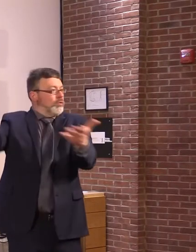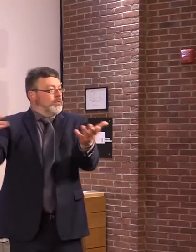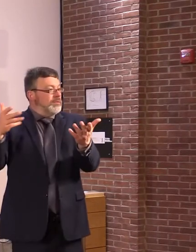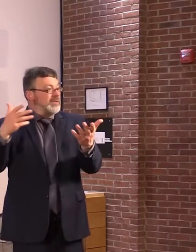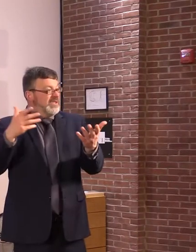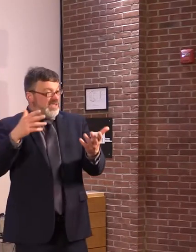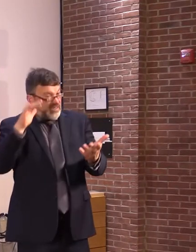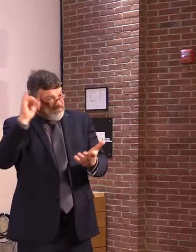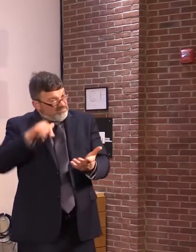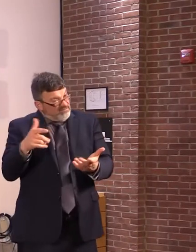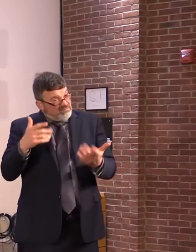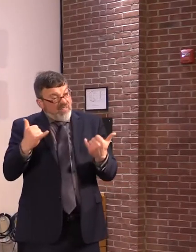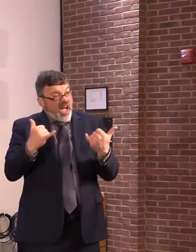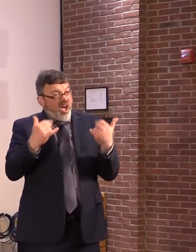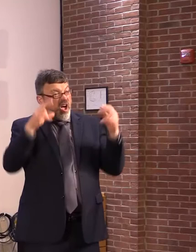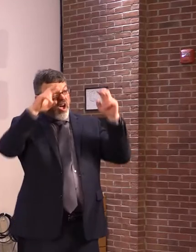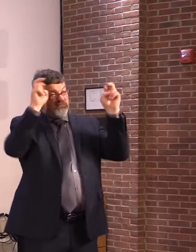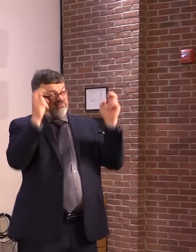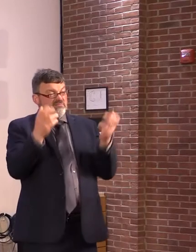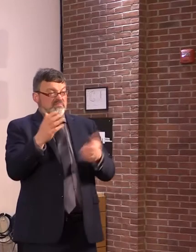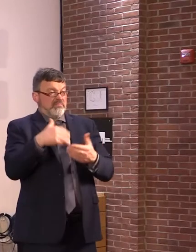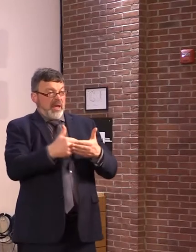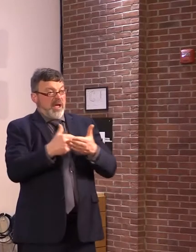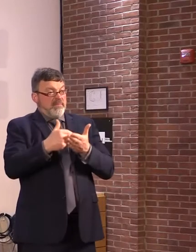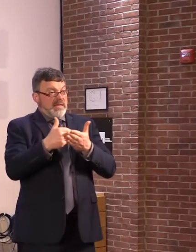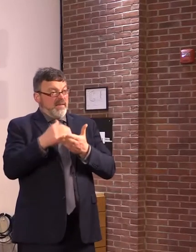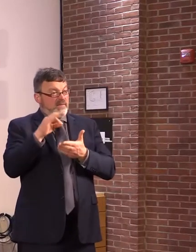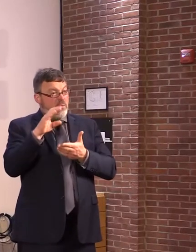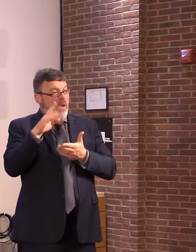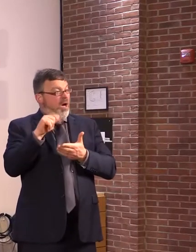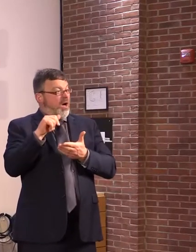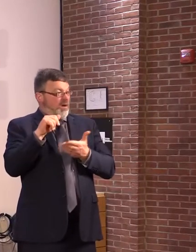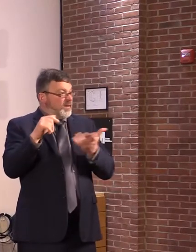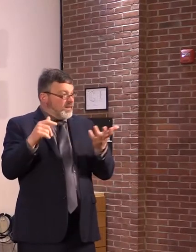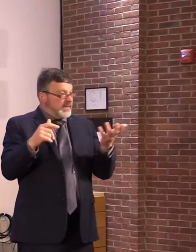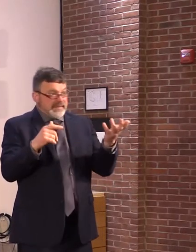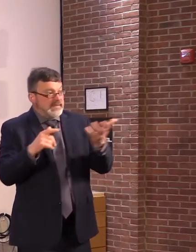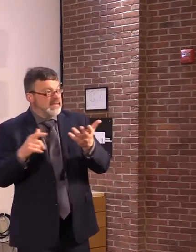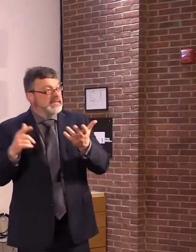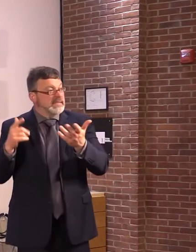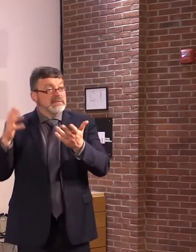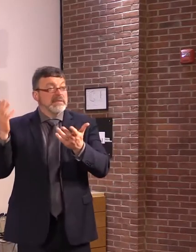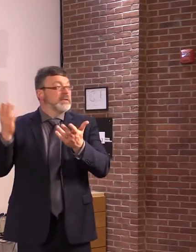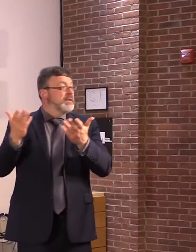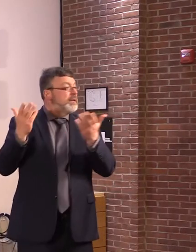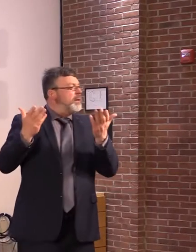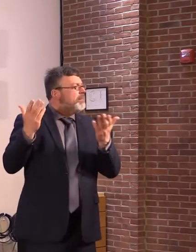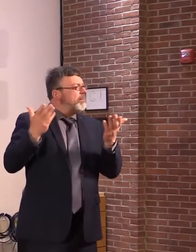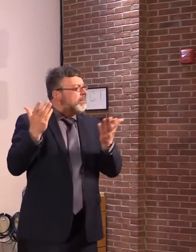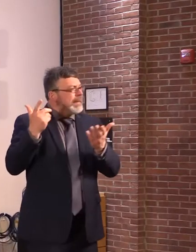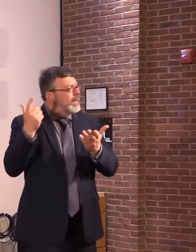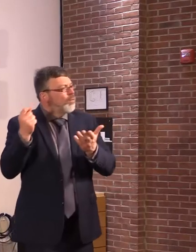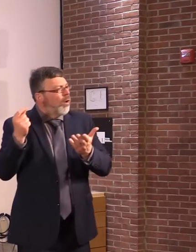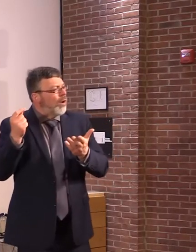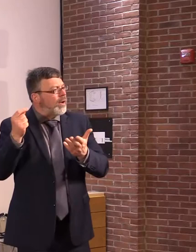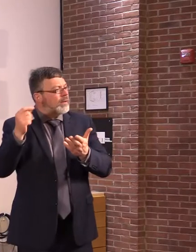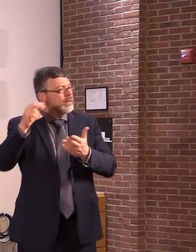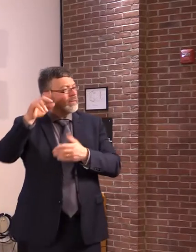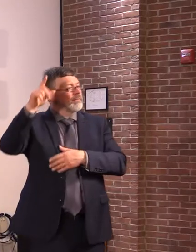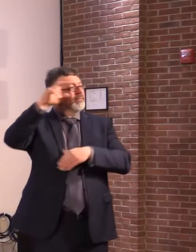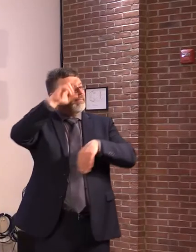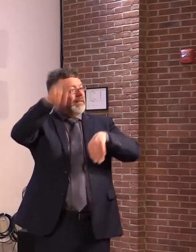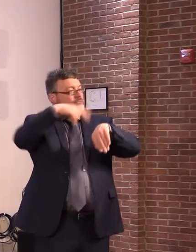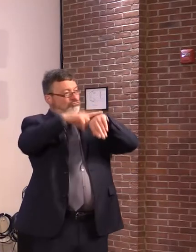to AG and AHS to see if we could do anything to supplement in any way. Thank you.